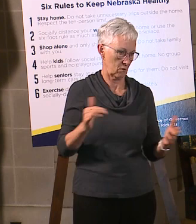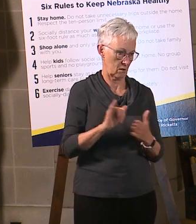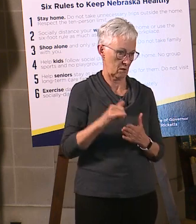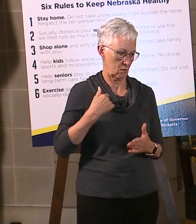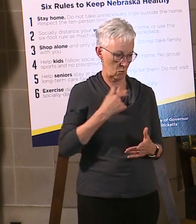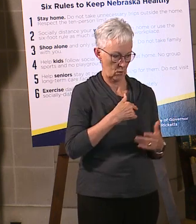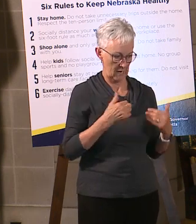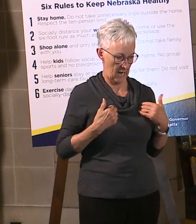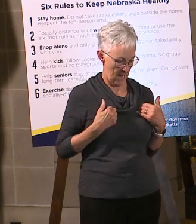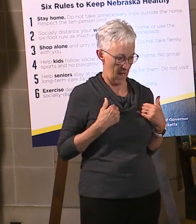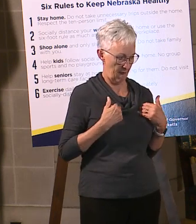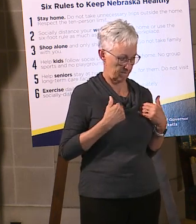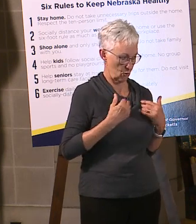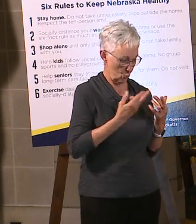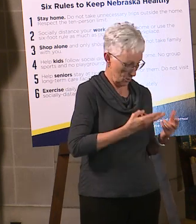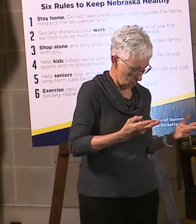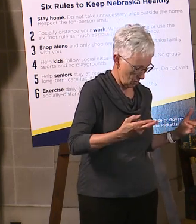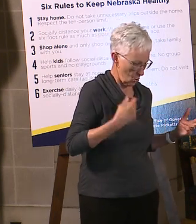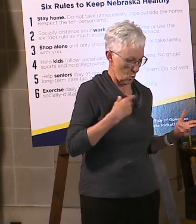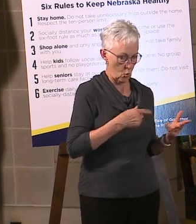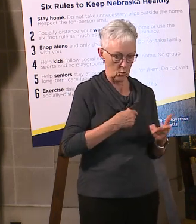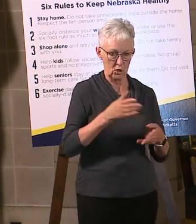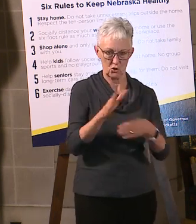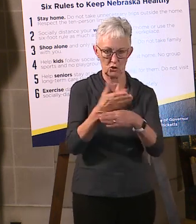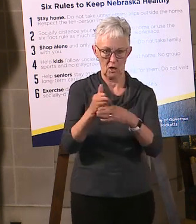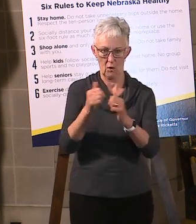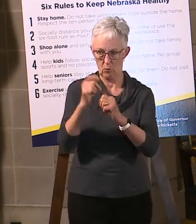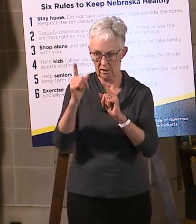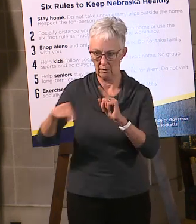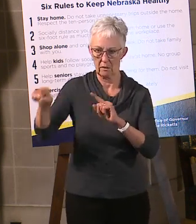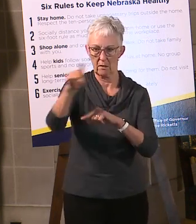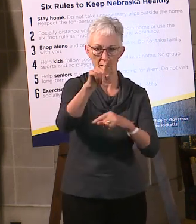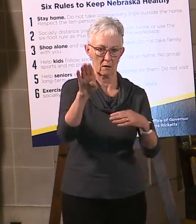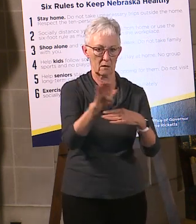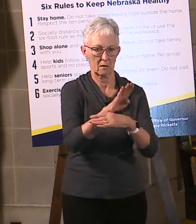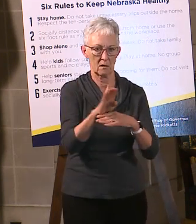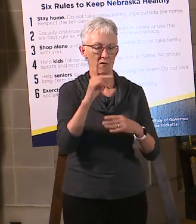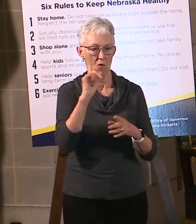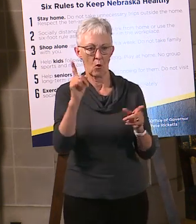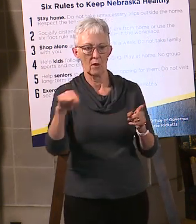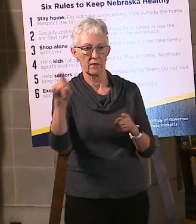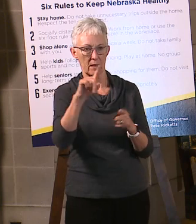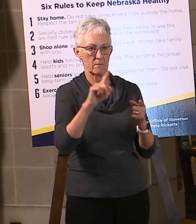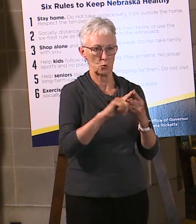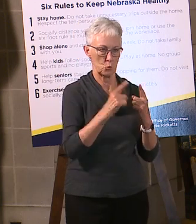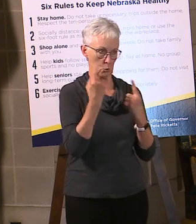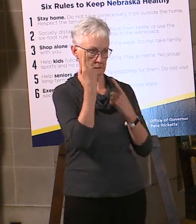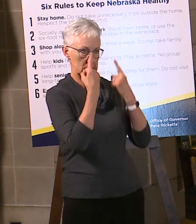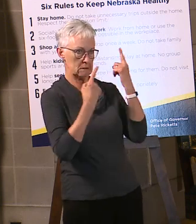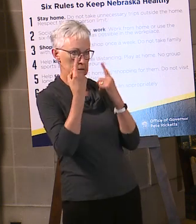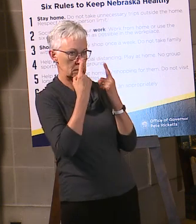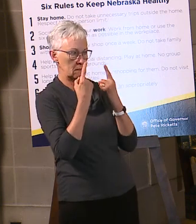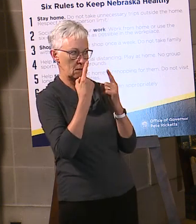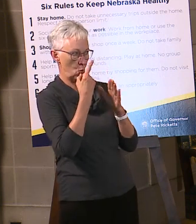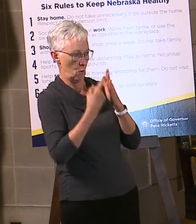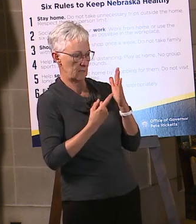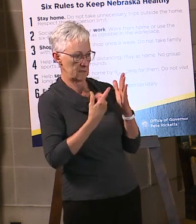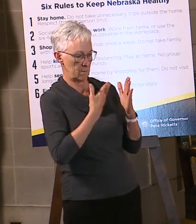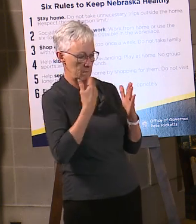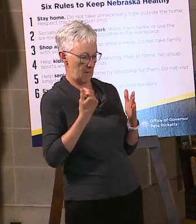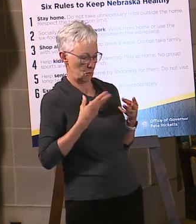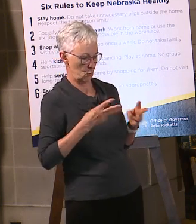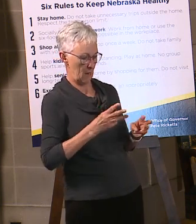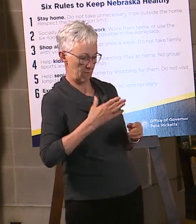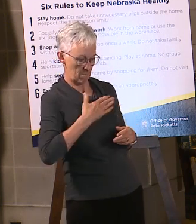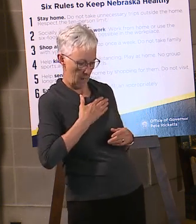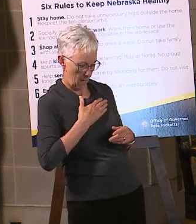those businesses to help them consider for themselves, what is the best way for me and for